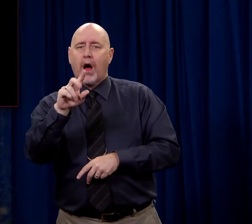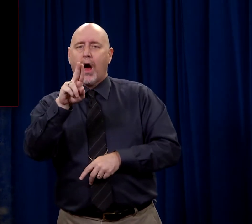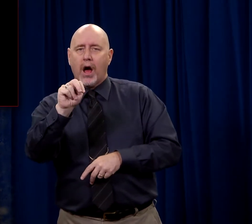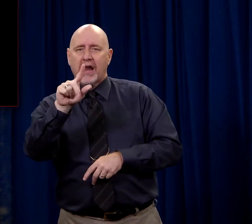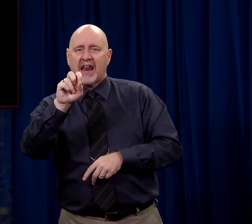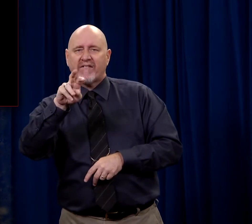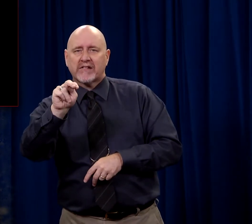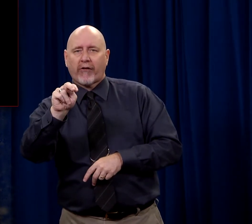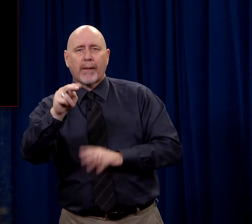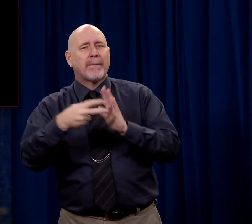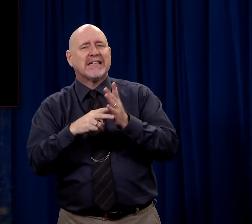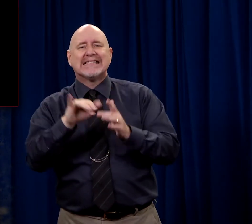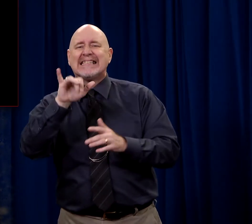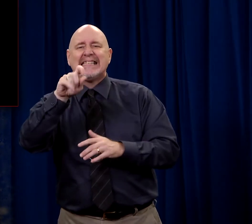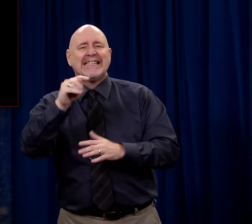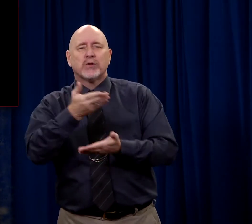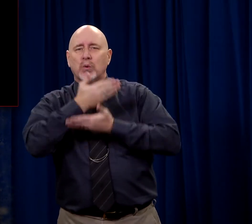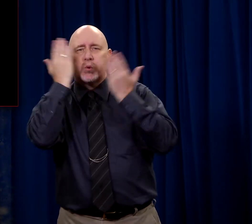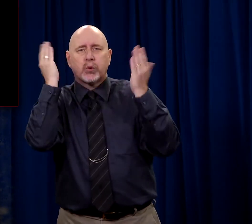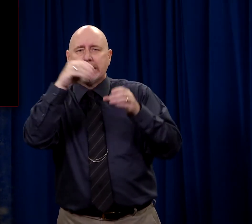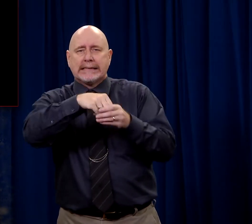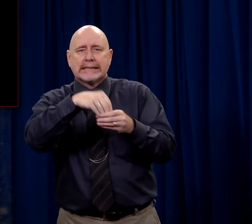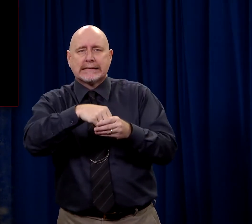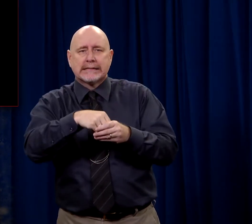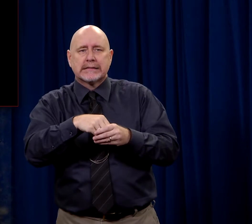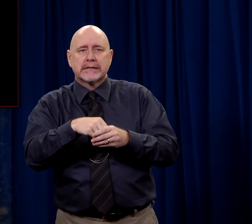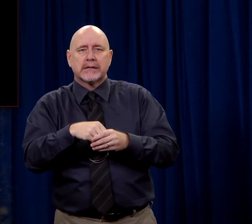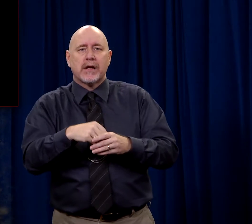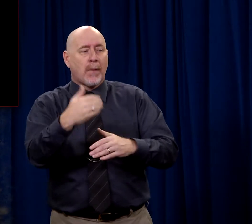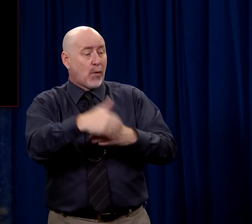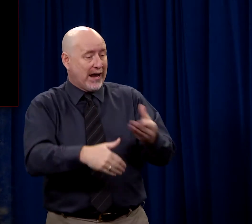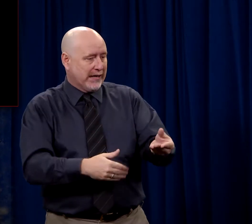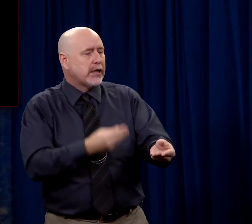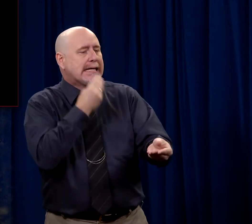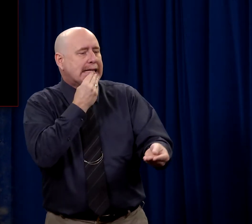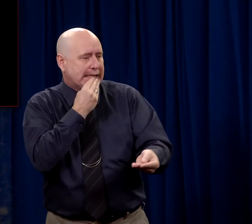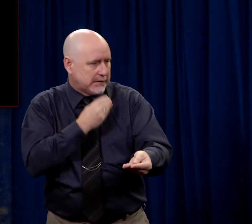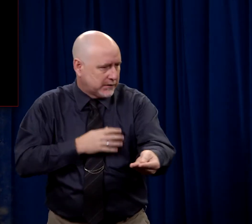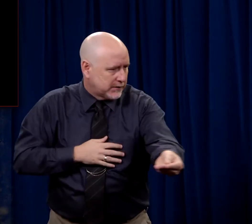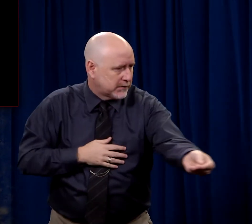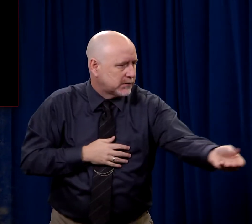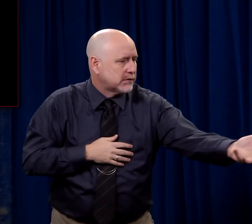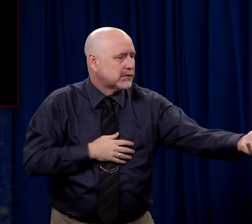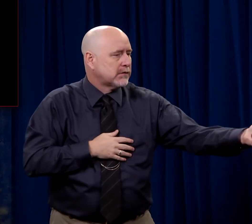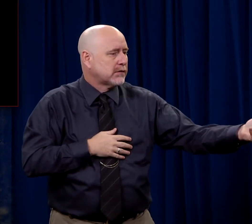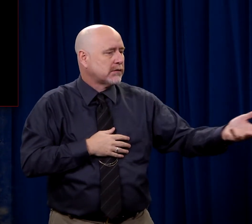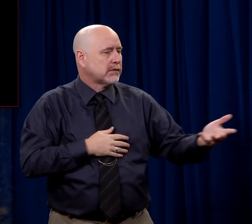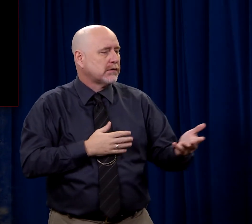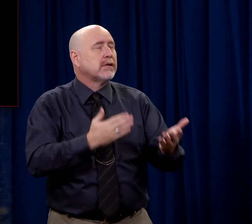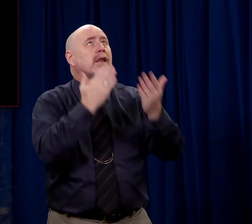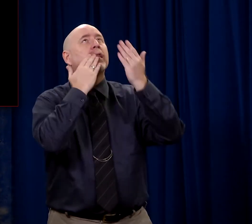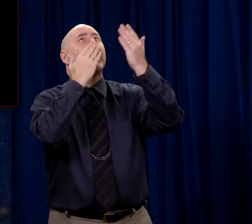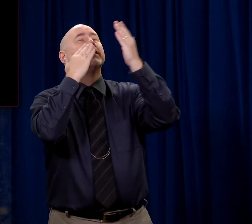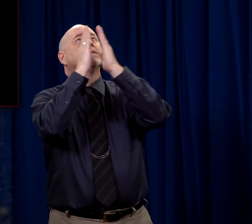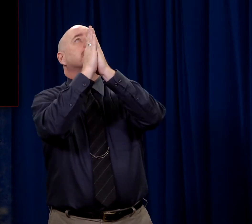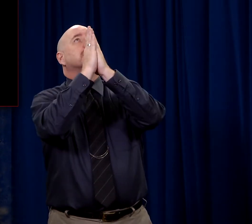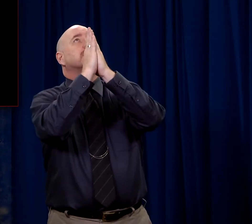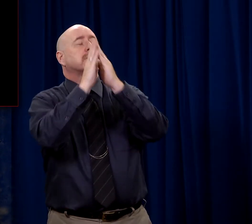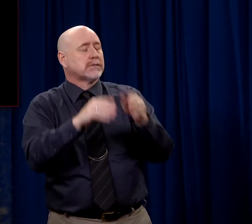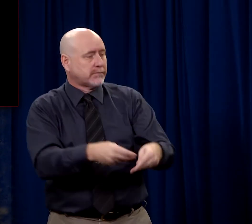unleavened bread. That is to say it has no yeast in it. He said, I want you to eat this. He prayed and gave thanks for it and